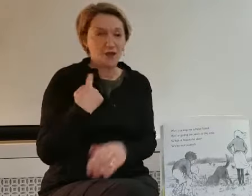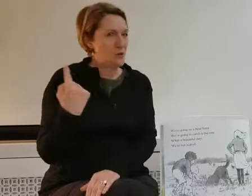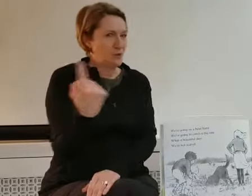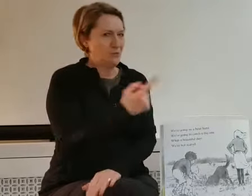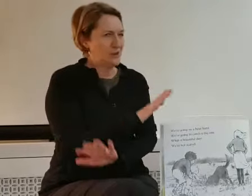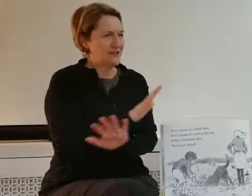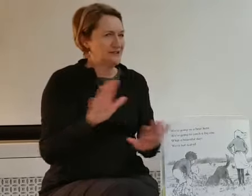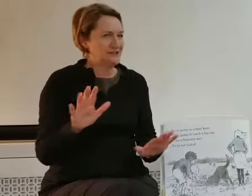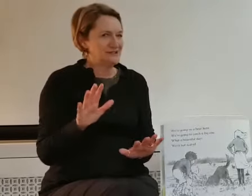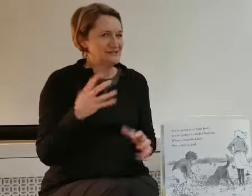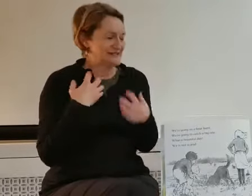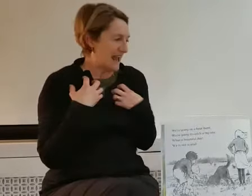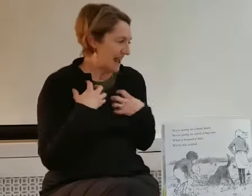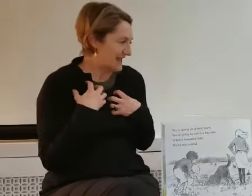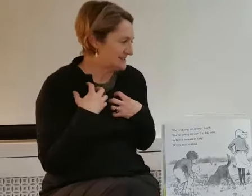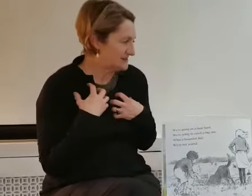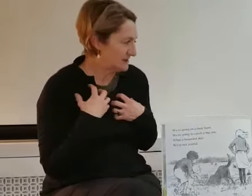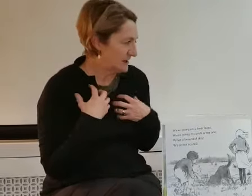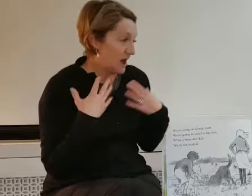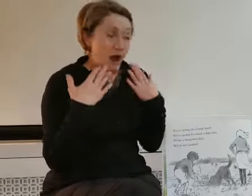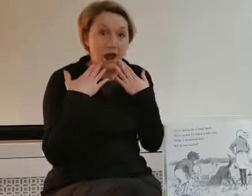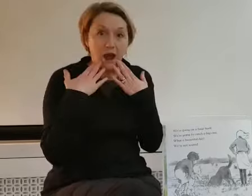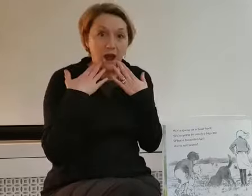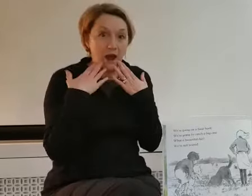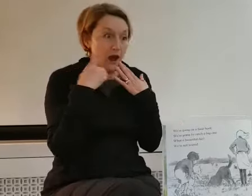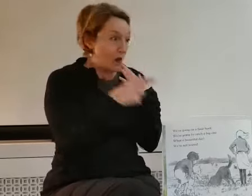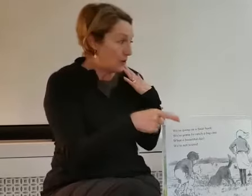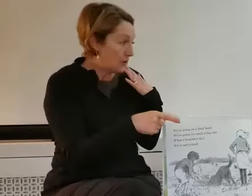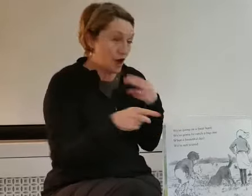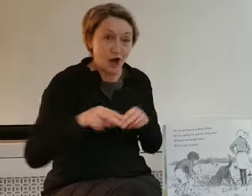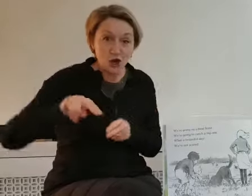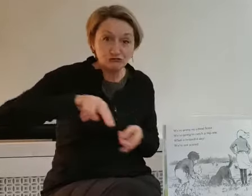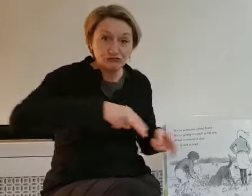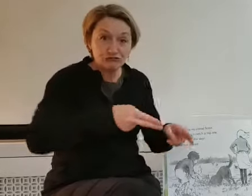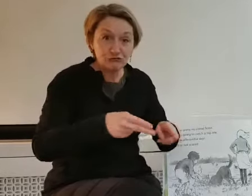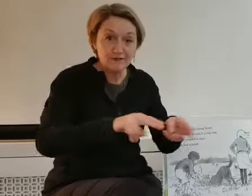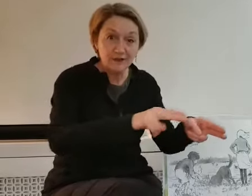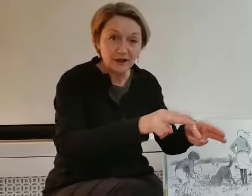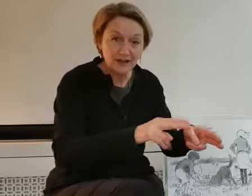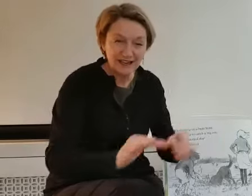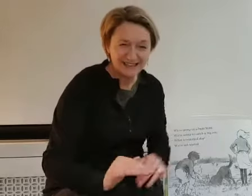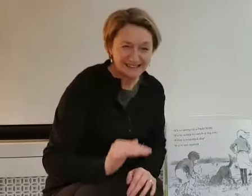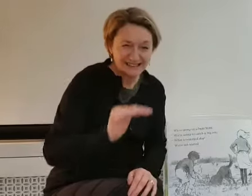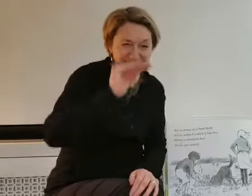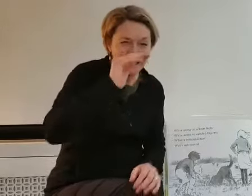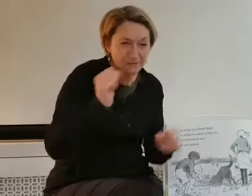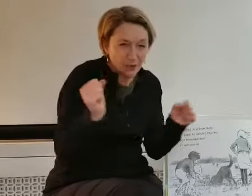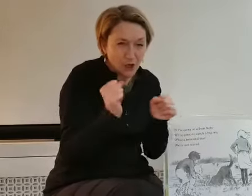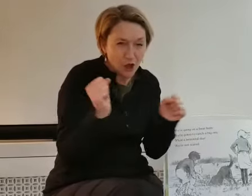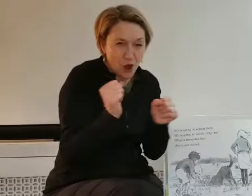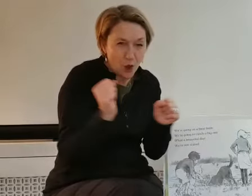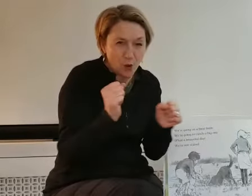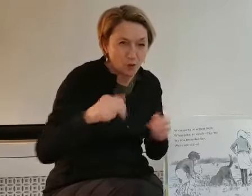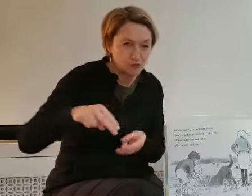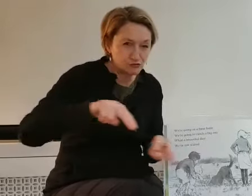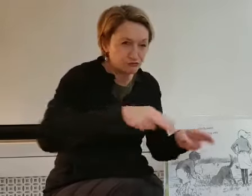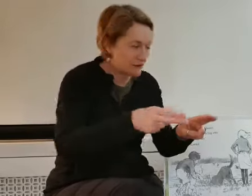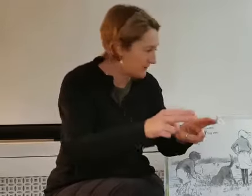What we're not scared. Uh-oh. A river. A deep, cold river.